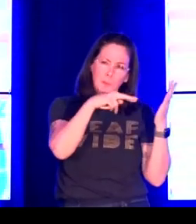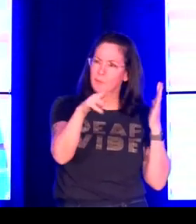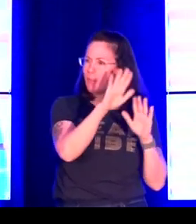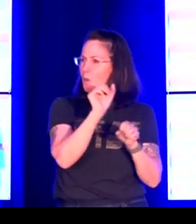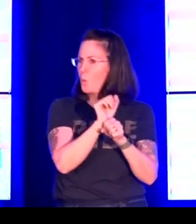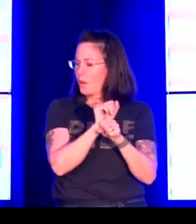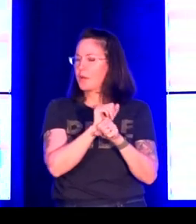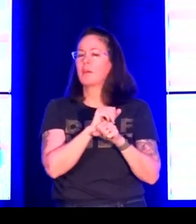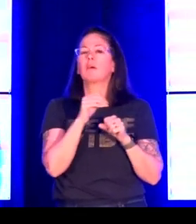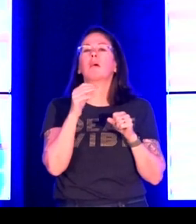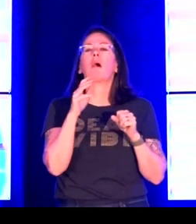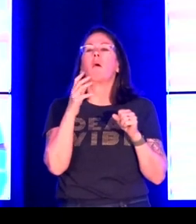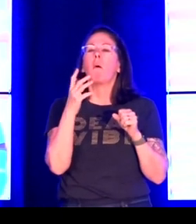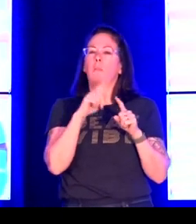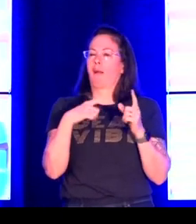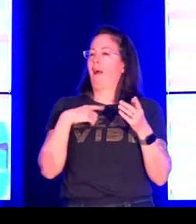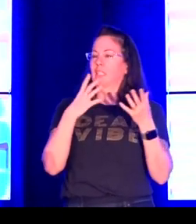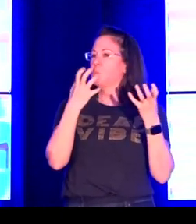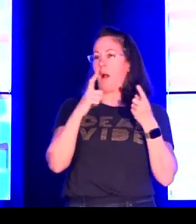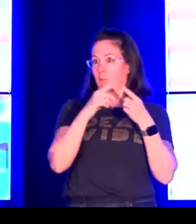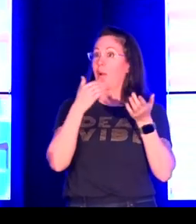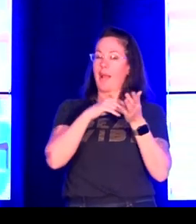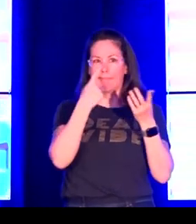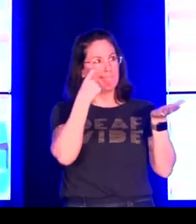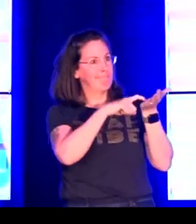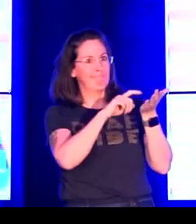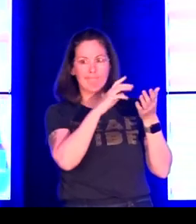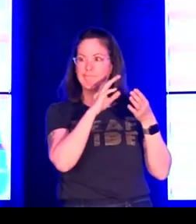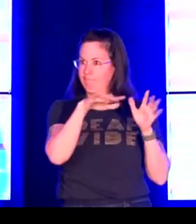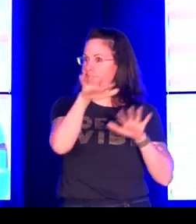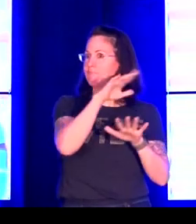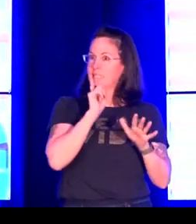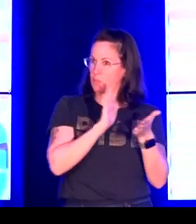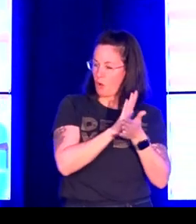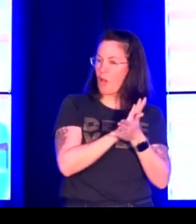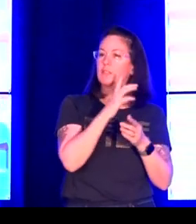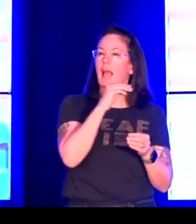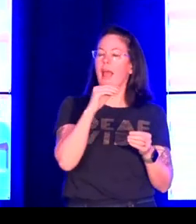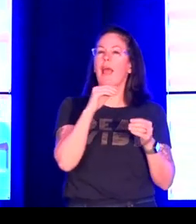I hope that you will take the time to look more closely at these slides and read the quotes in depth.